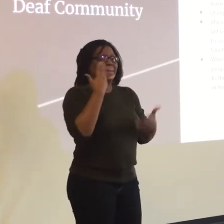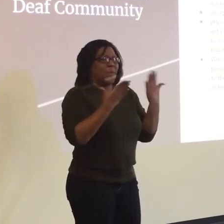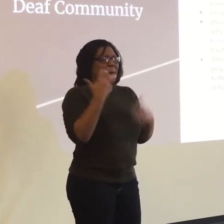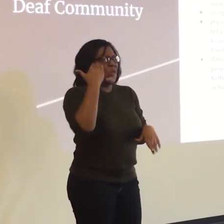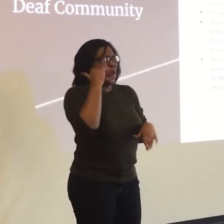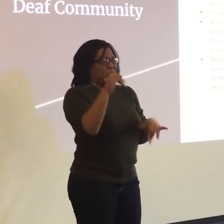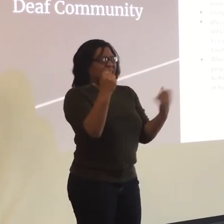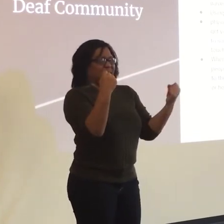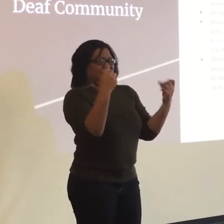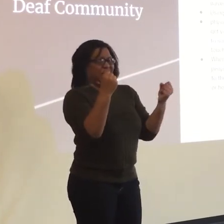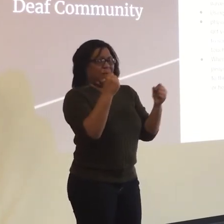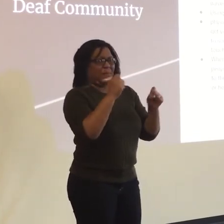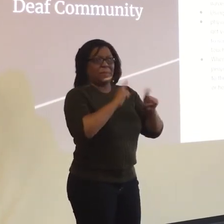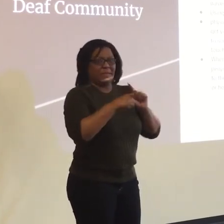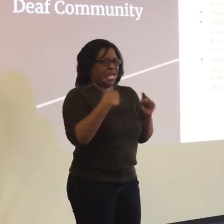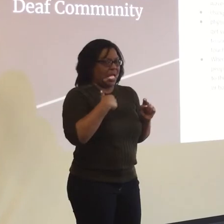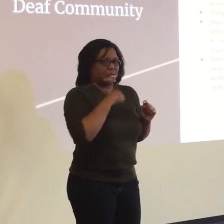see the sign. It takes me a long time.